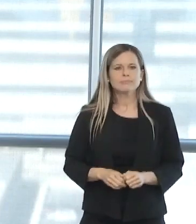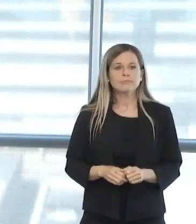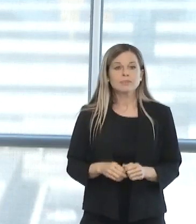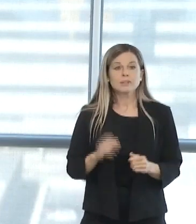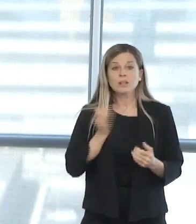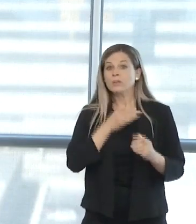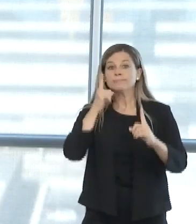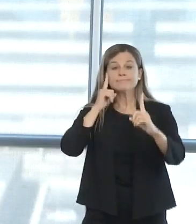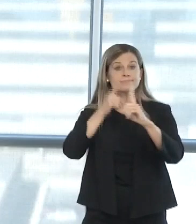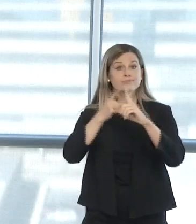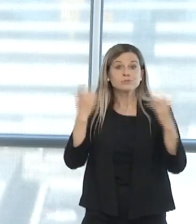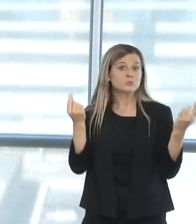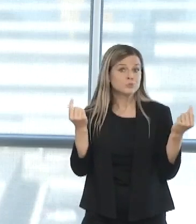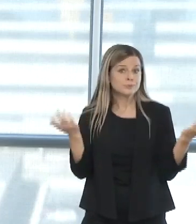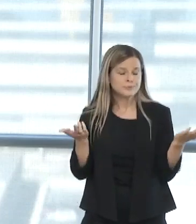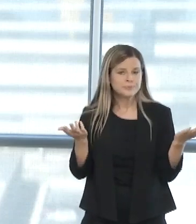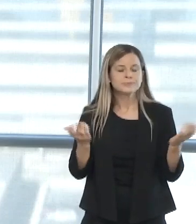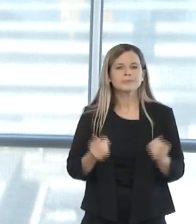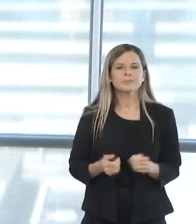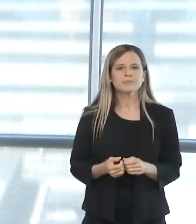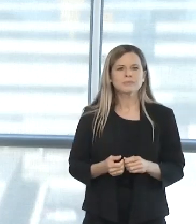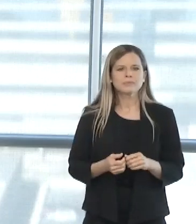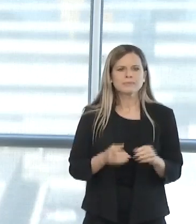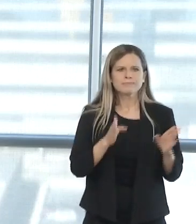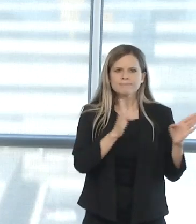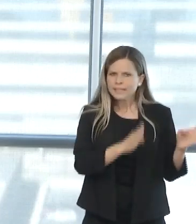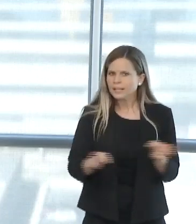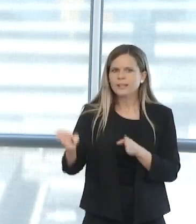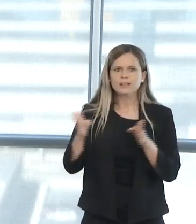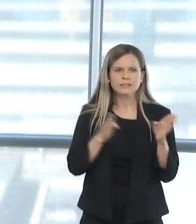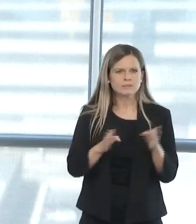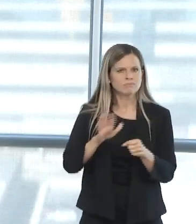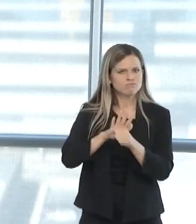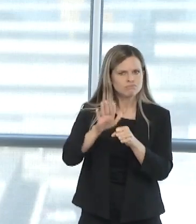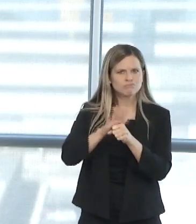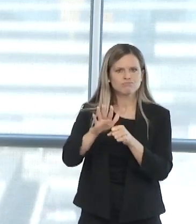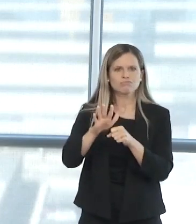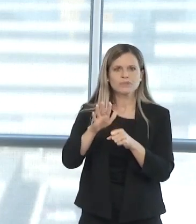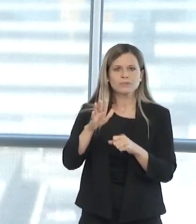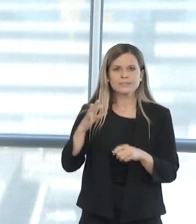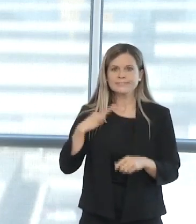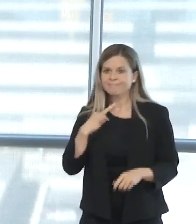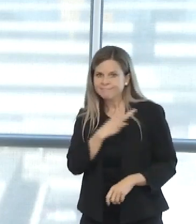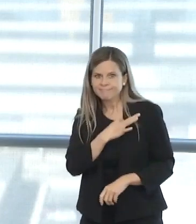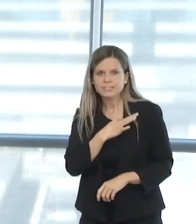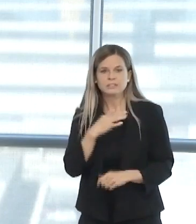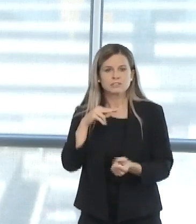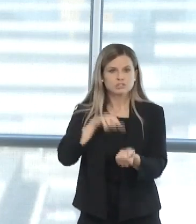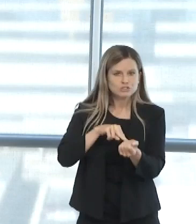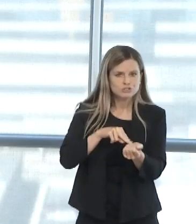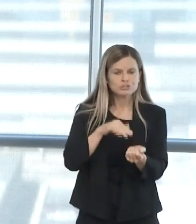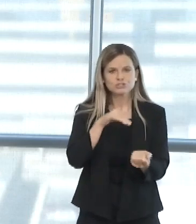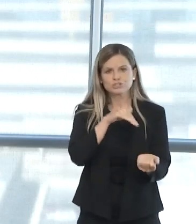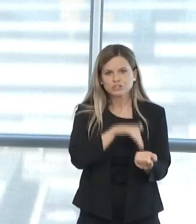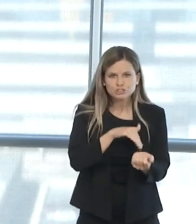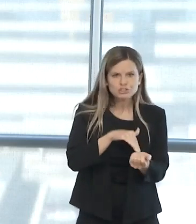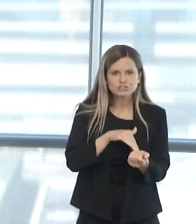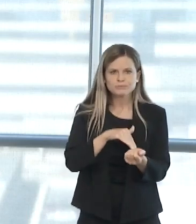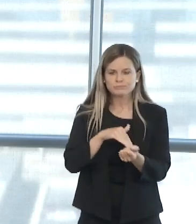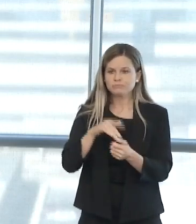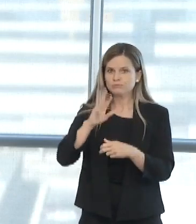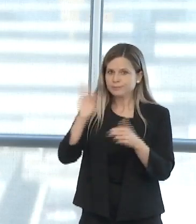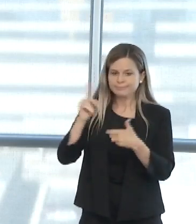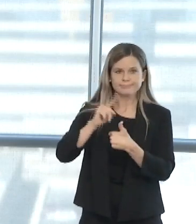number one, to be well prepared with adequate levels of staffing across those teams. Then